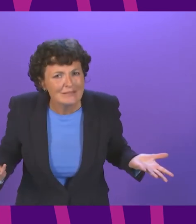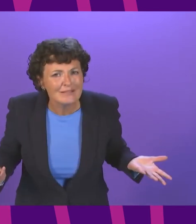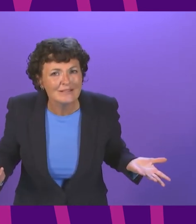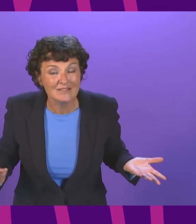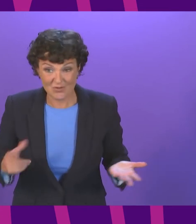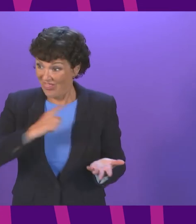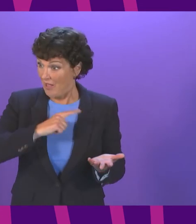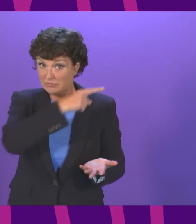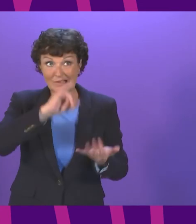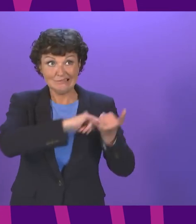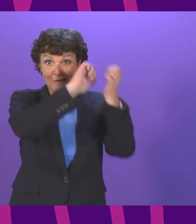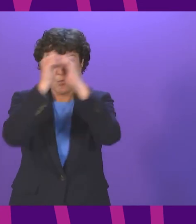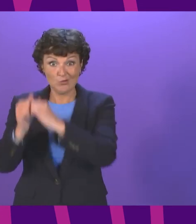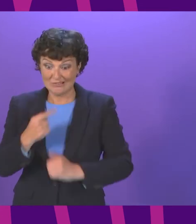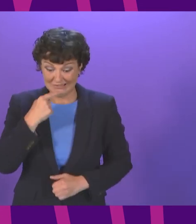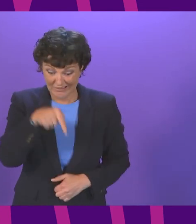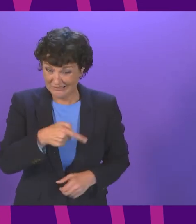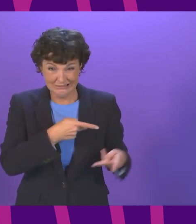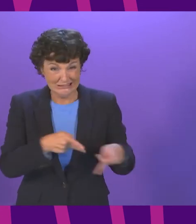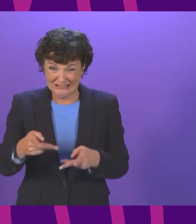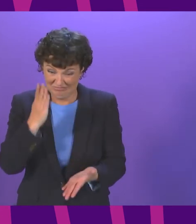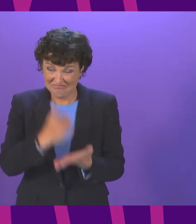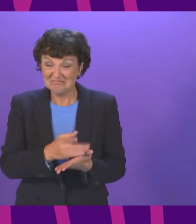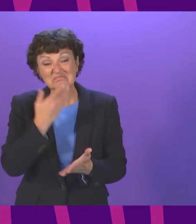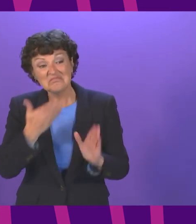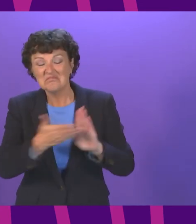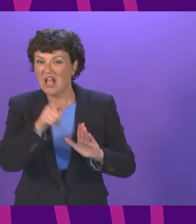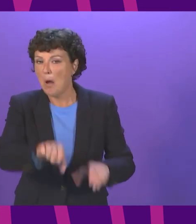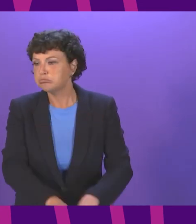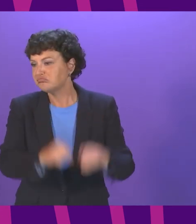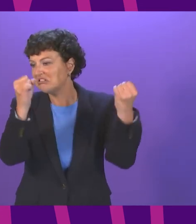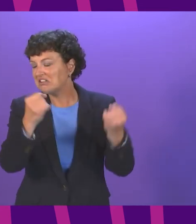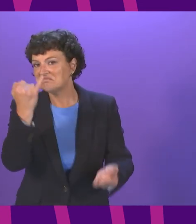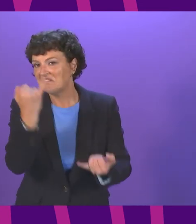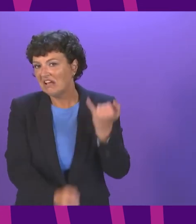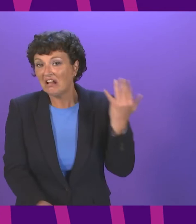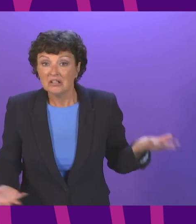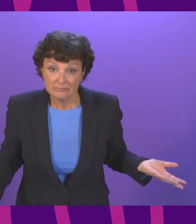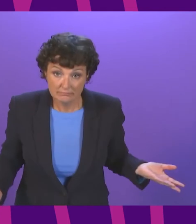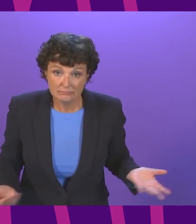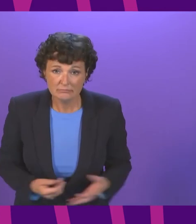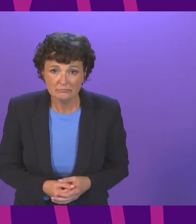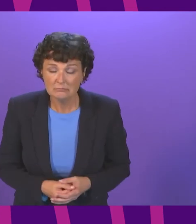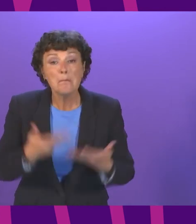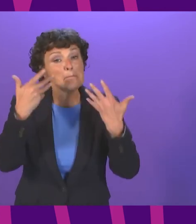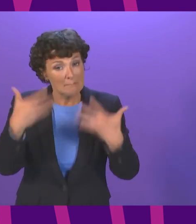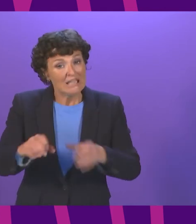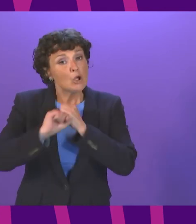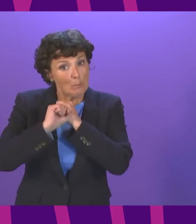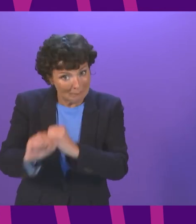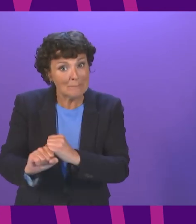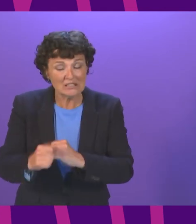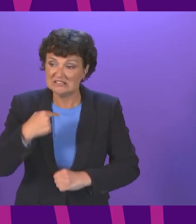organisations out there describe the system as broken a plethora of commitments including getting to